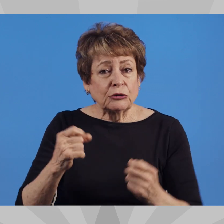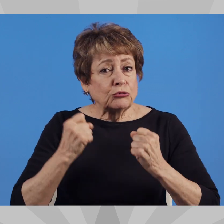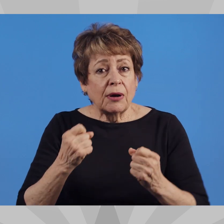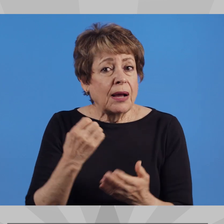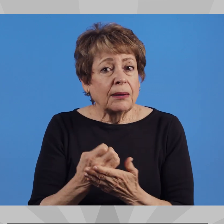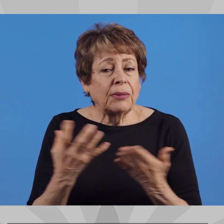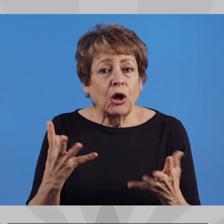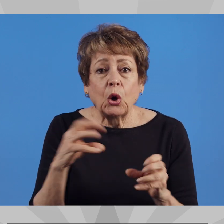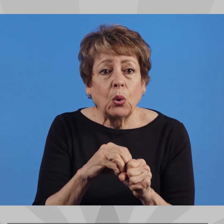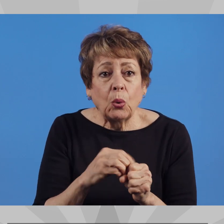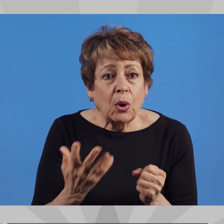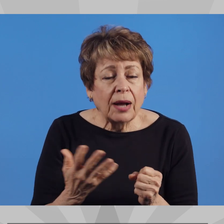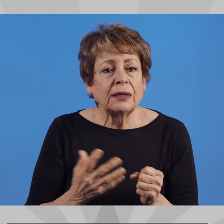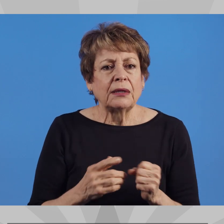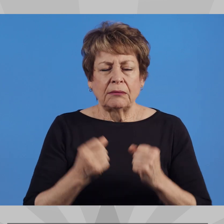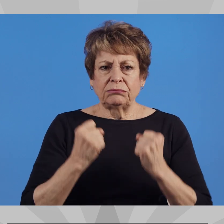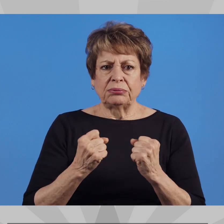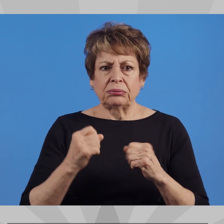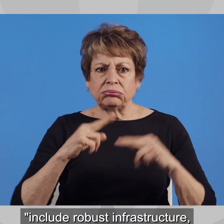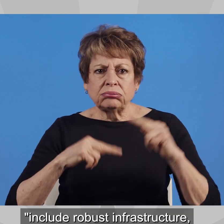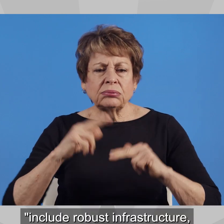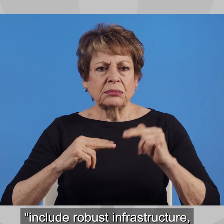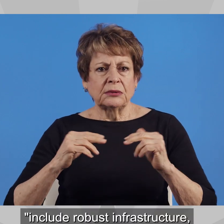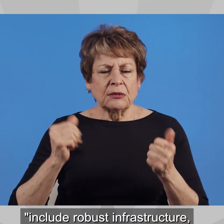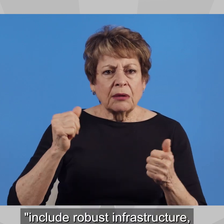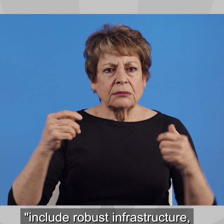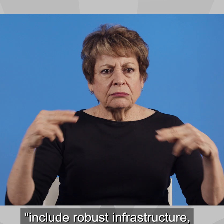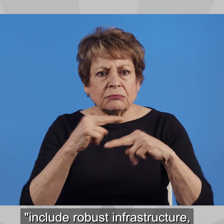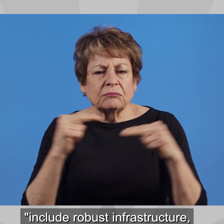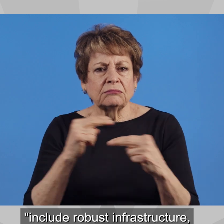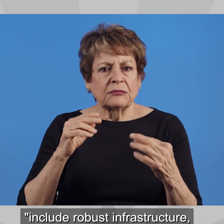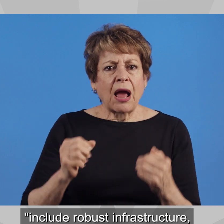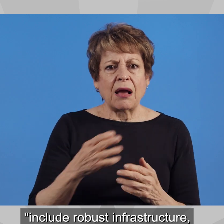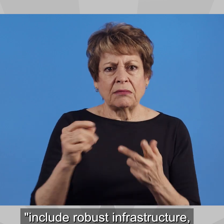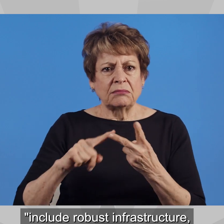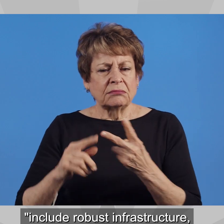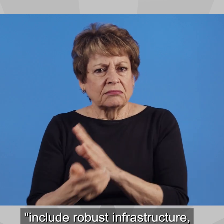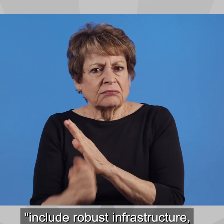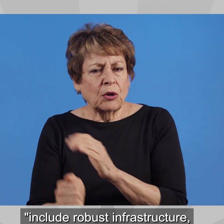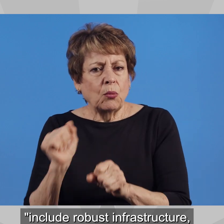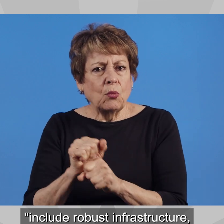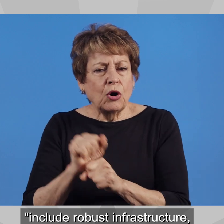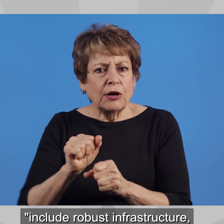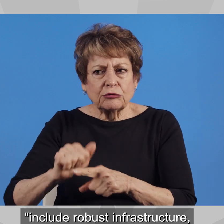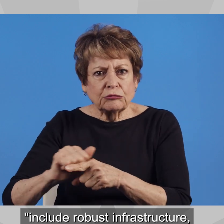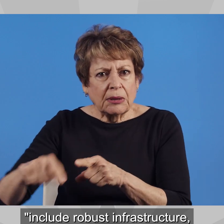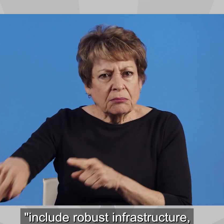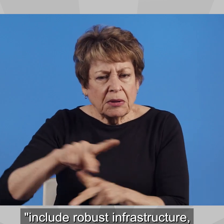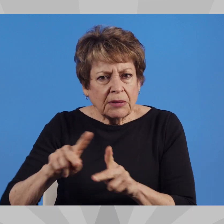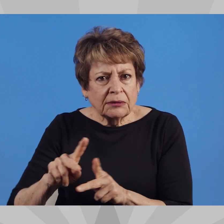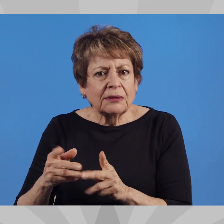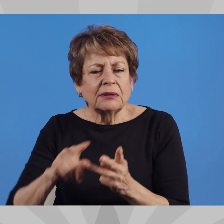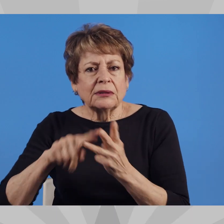KEY FACTORS FOR A STRONG ECONOMY INCLUDE ROBUST INFRASTRUCTURE, A SKILLED